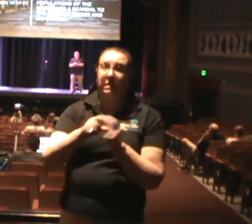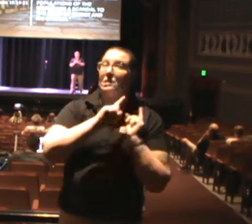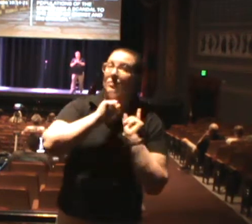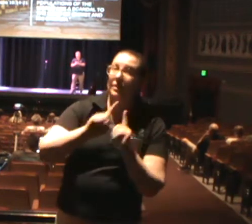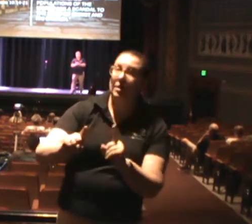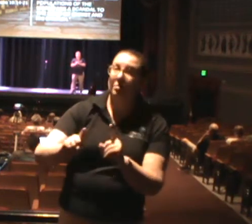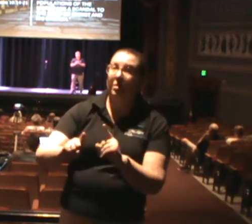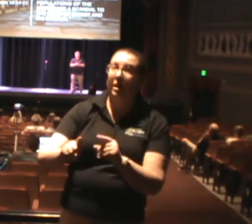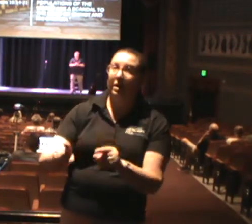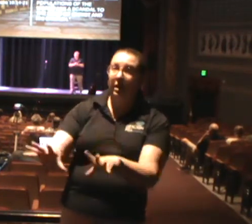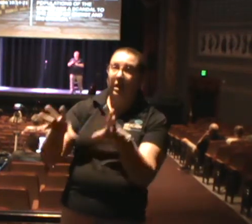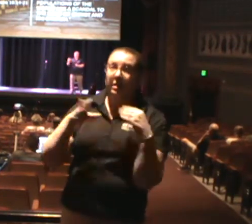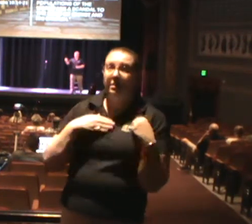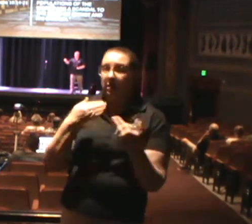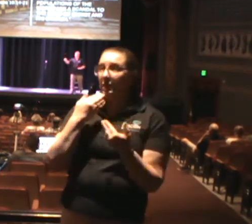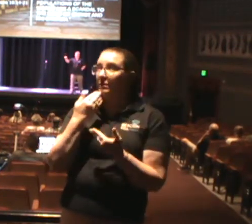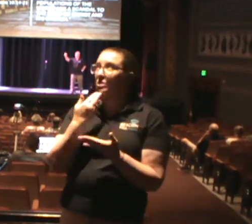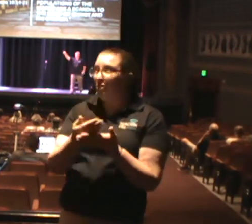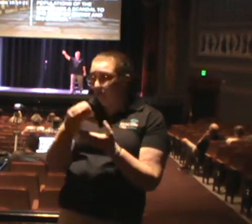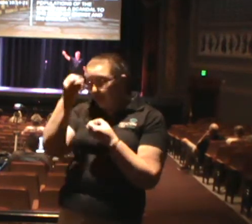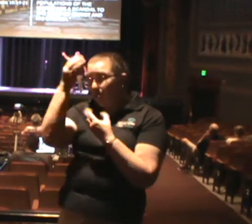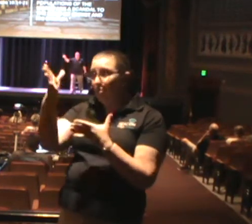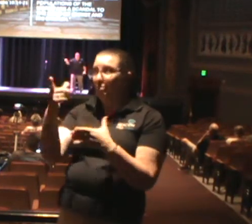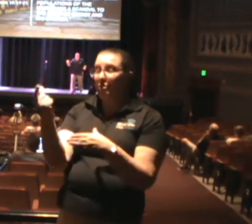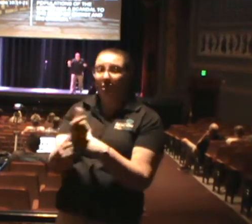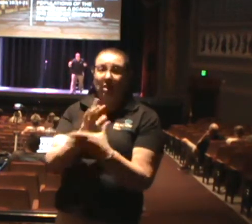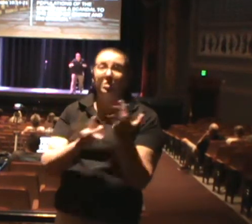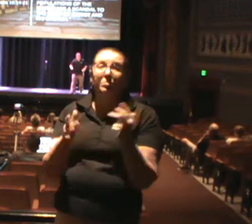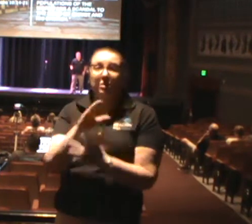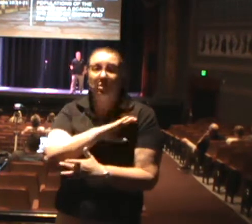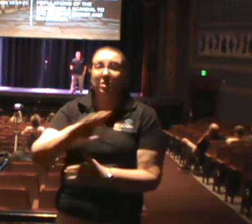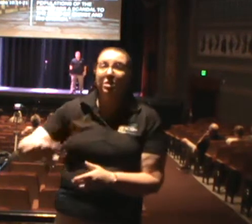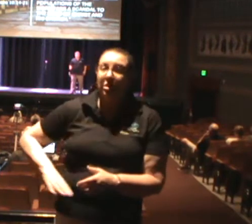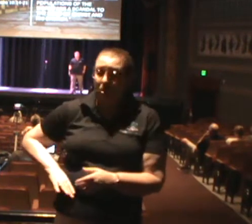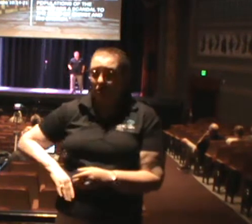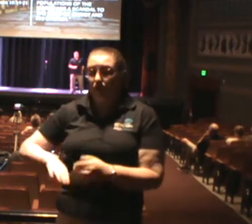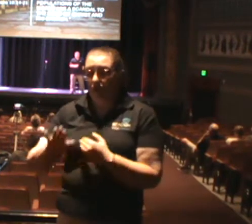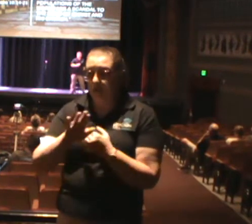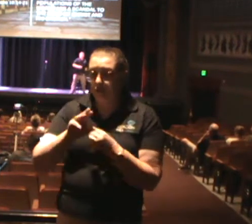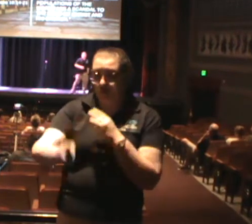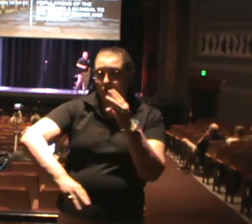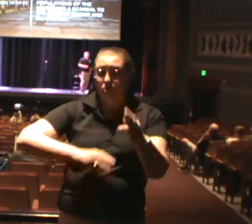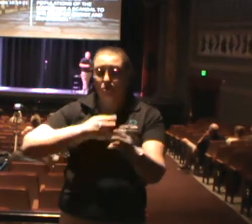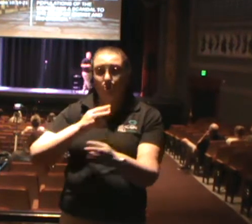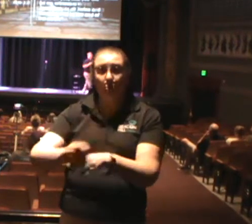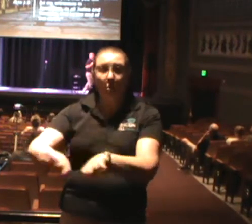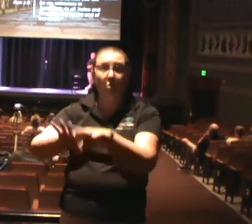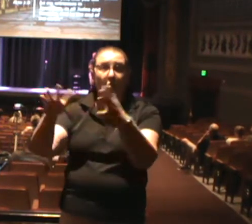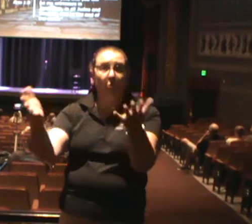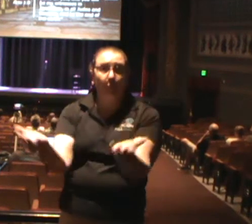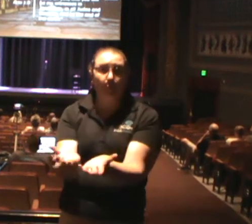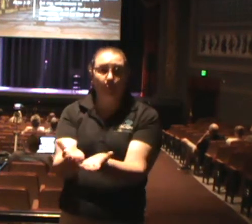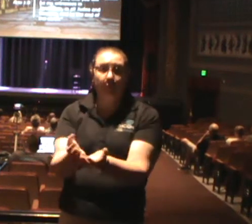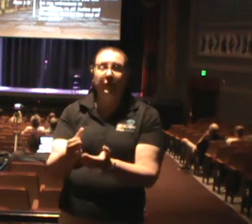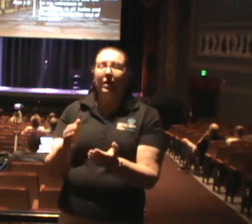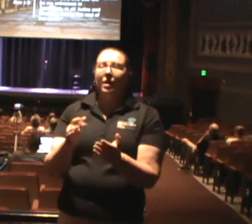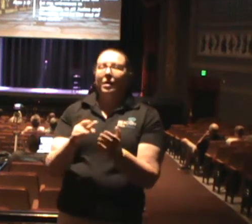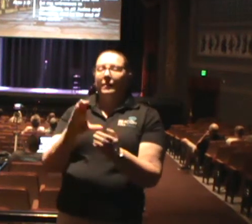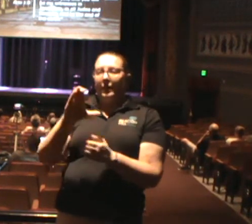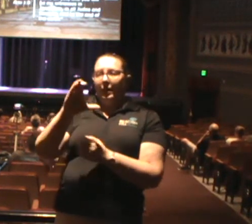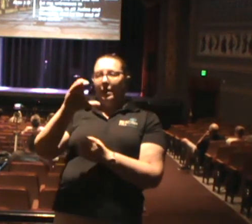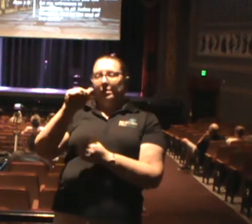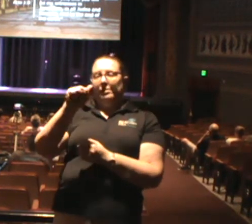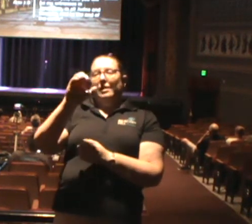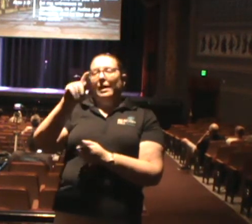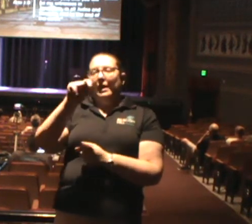to take the good news of the gospel of Jesus Christ to the ends of the earth. Acts 1-8 says, and you will be my witnesses